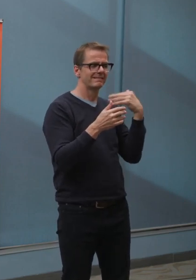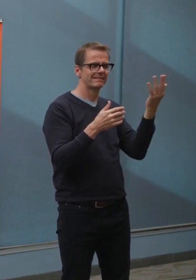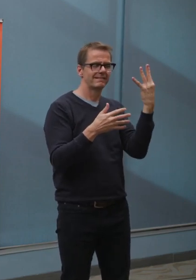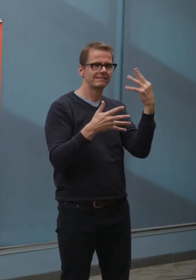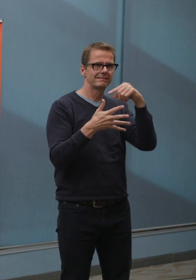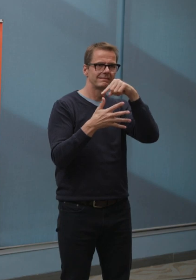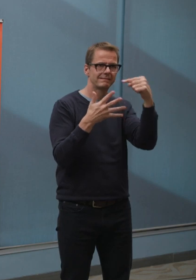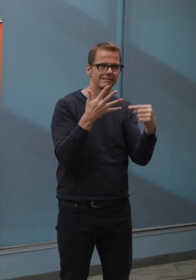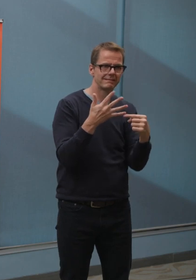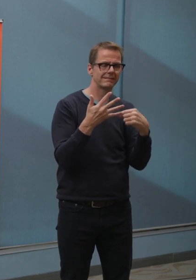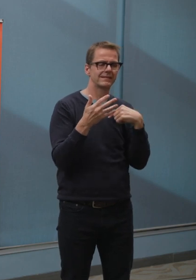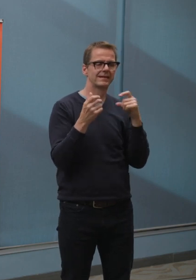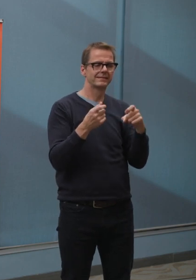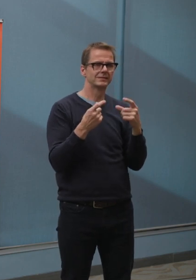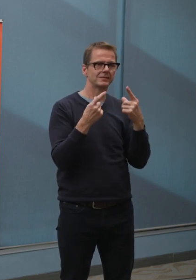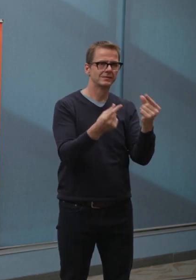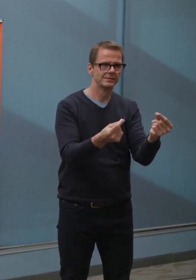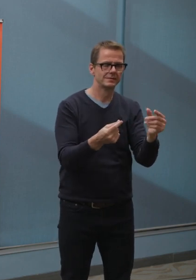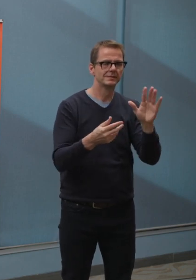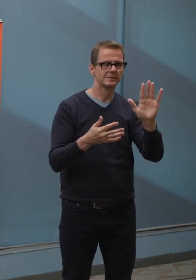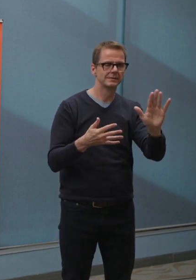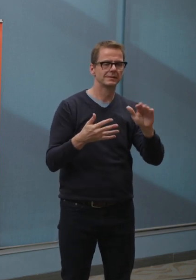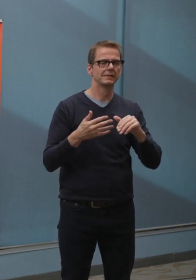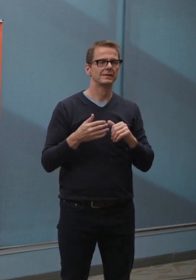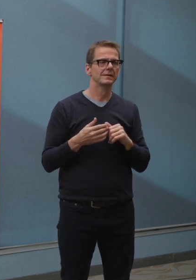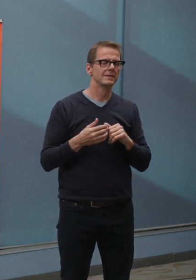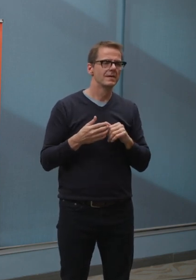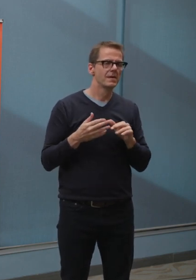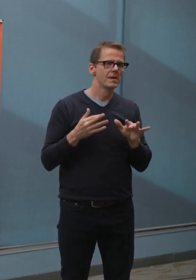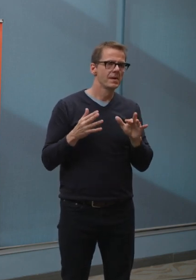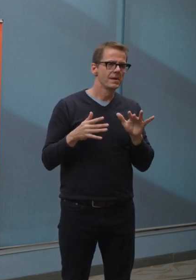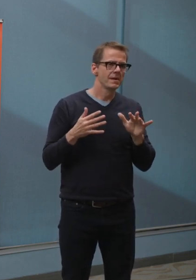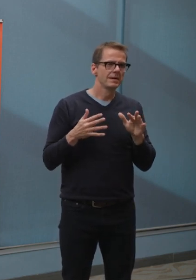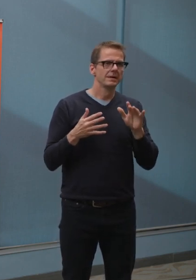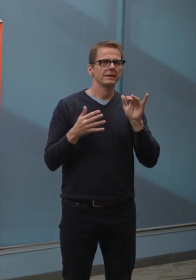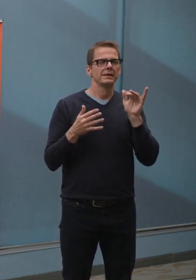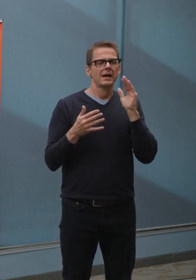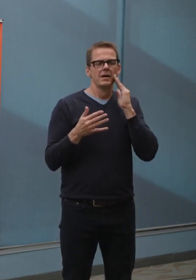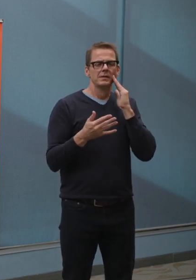it's increasing a bit of the oversight, providing more facilities.